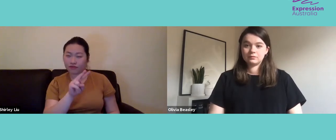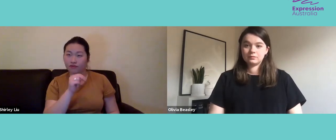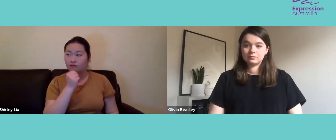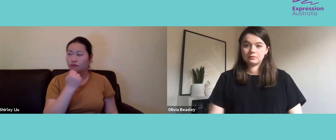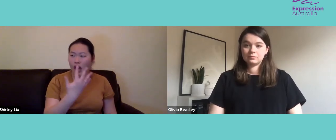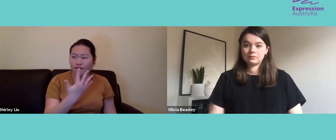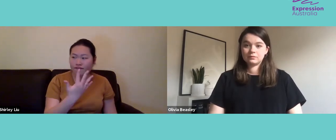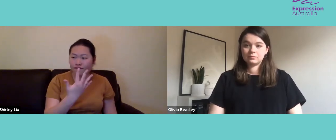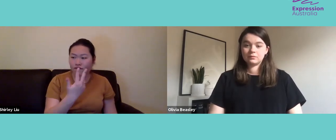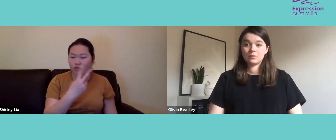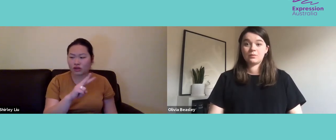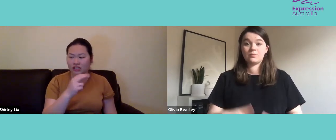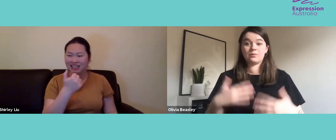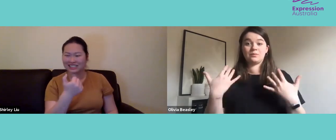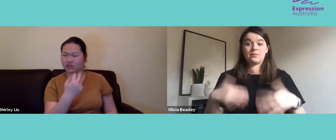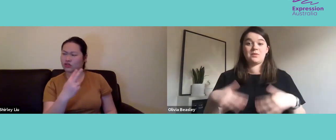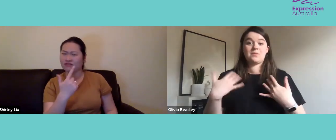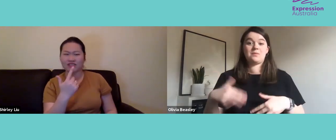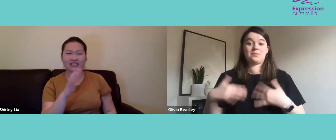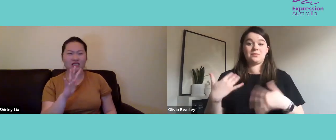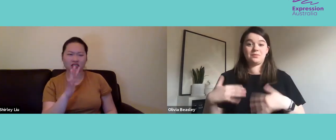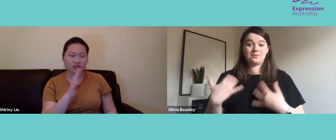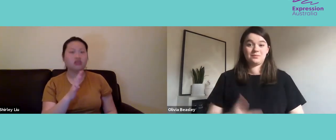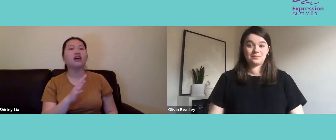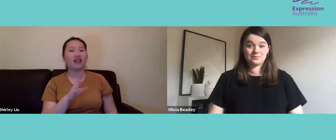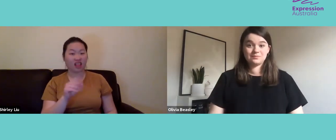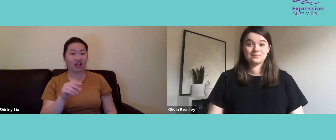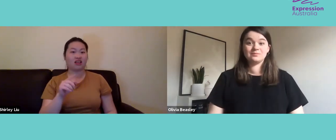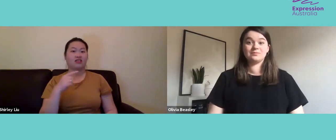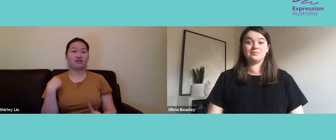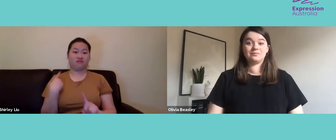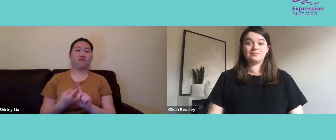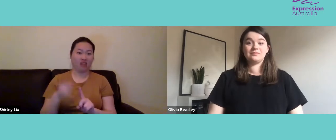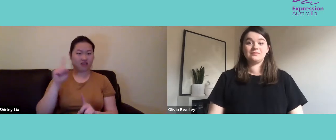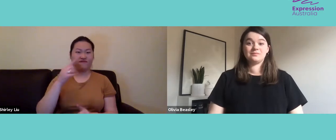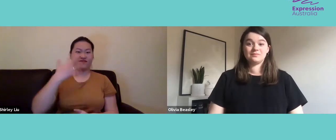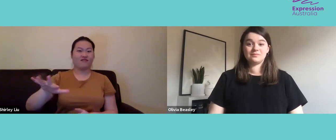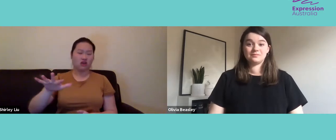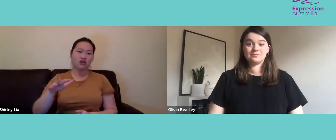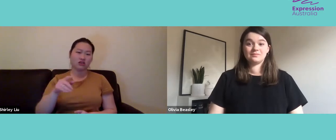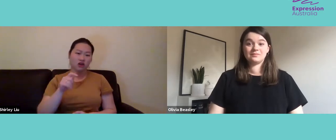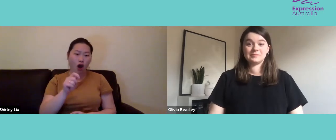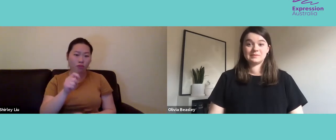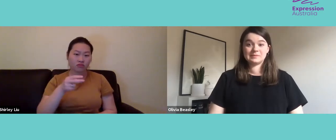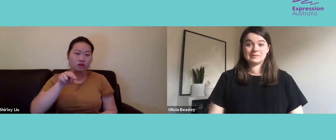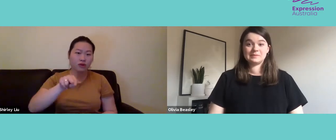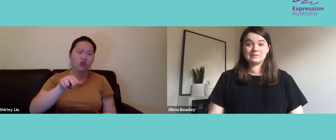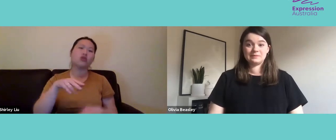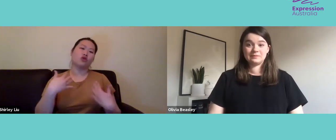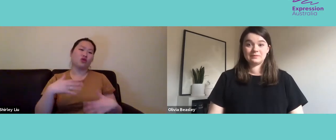or 27, roughly, and now our youth ordinary members have doubled to 50. So that's